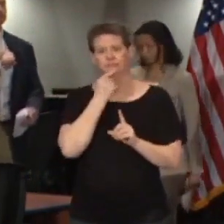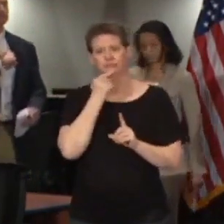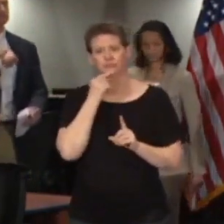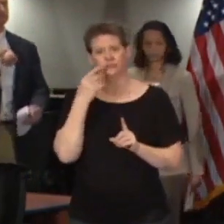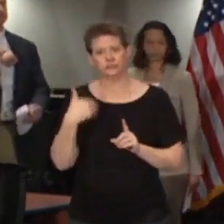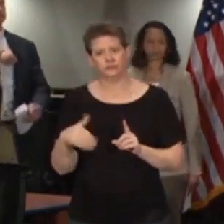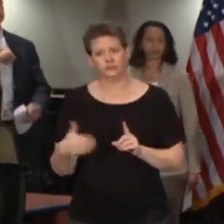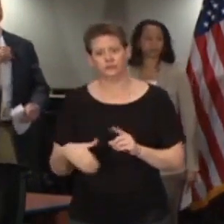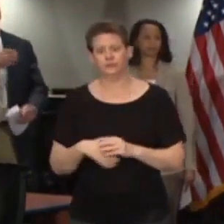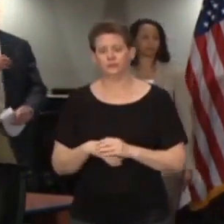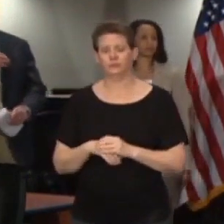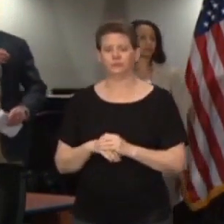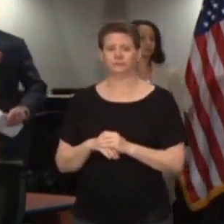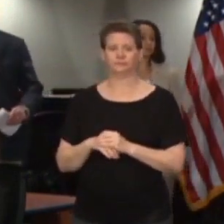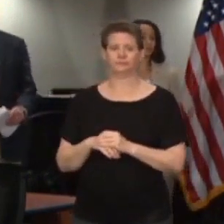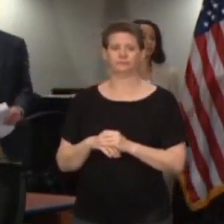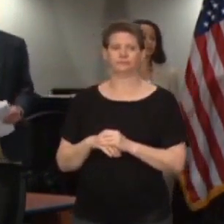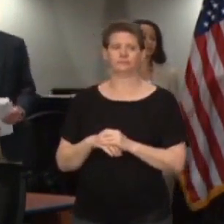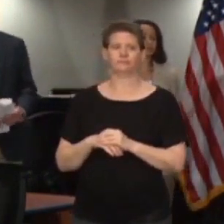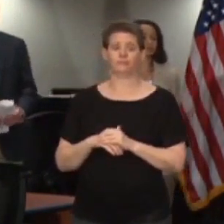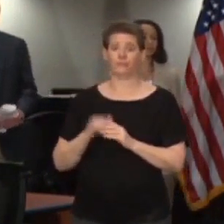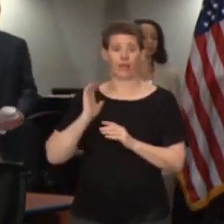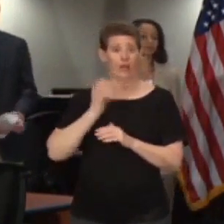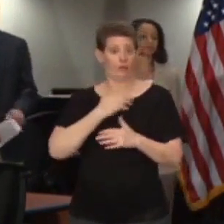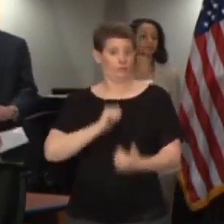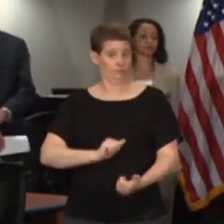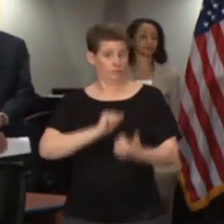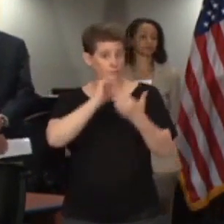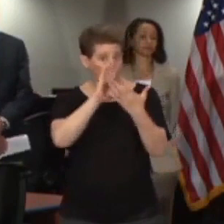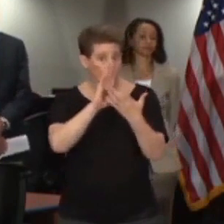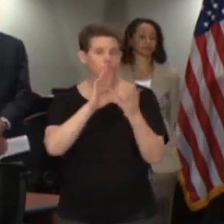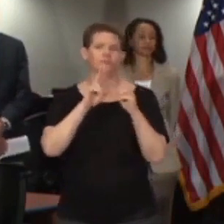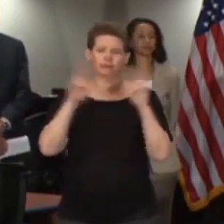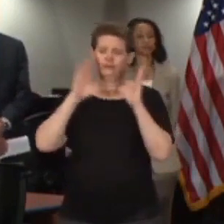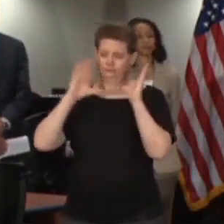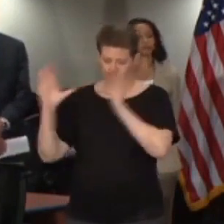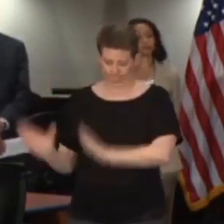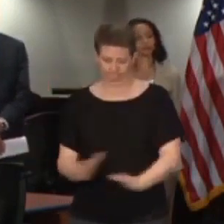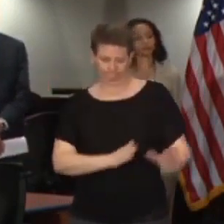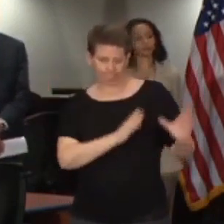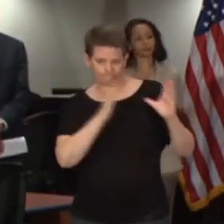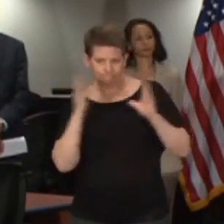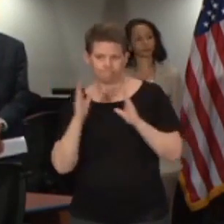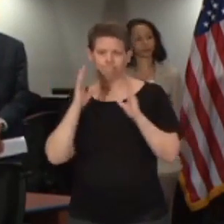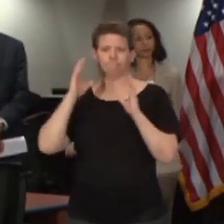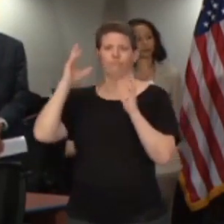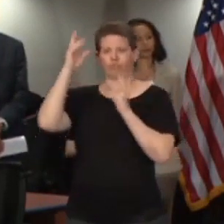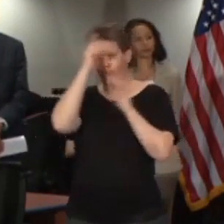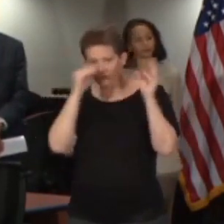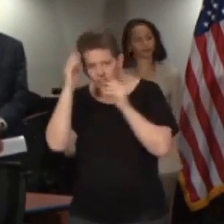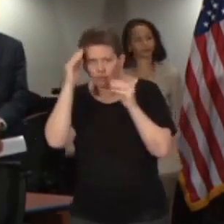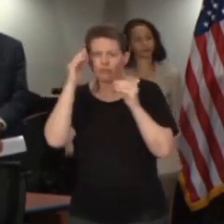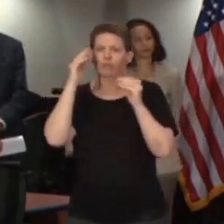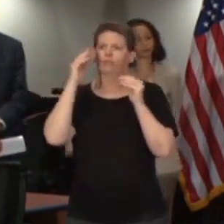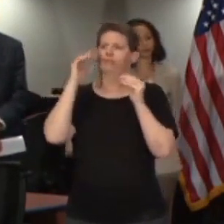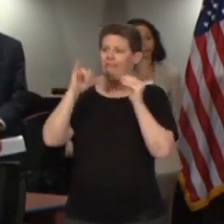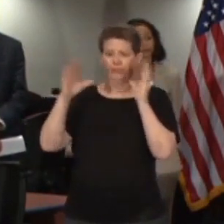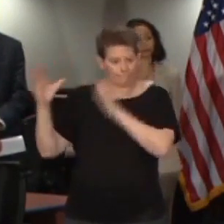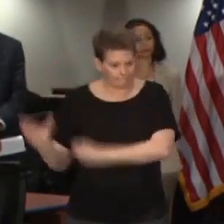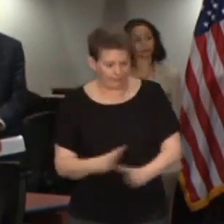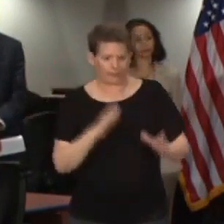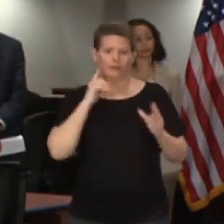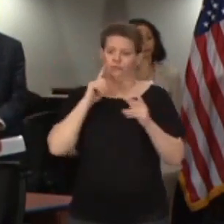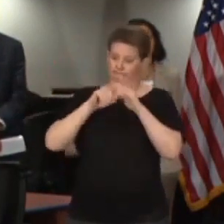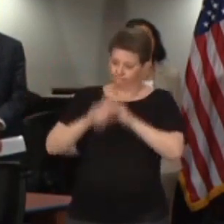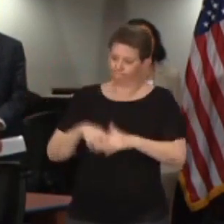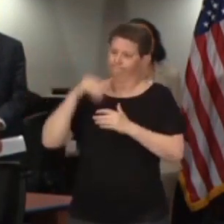but we are taking a deliberate approach. We have a we're implementing our plan, which is influenced,